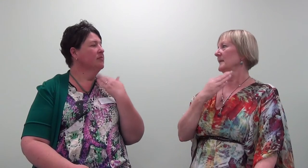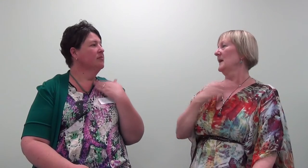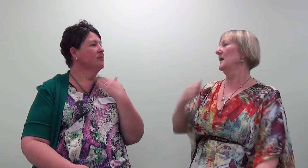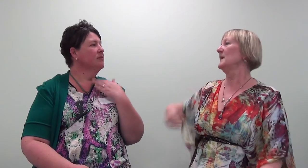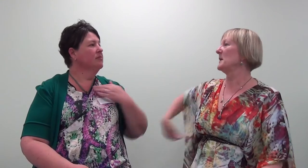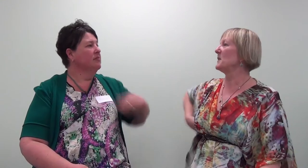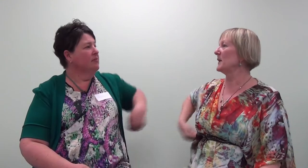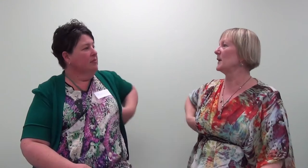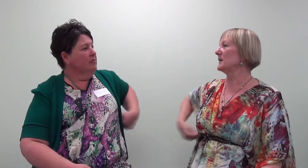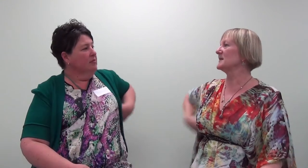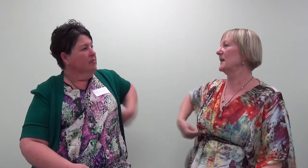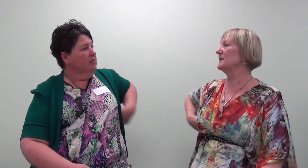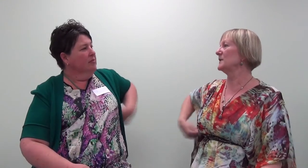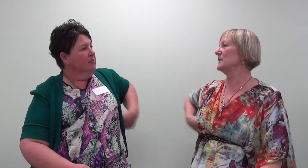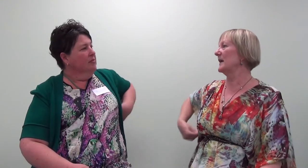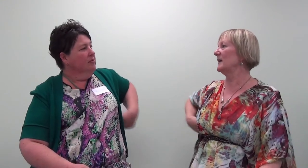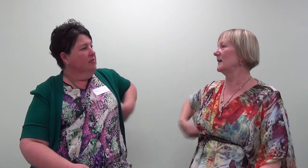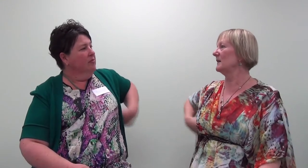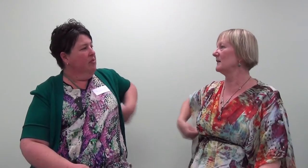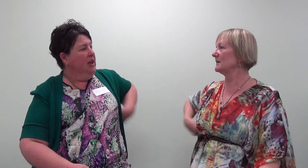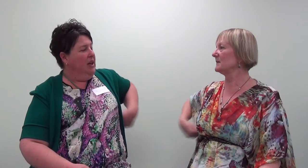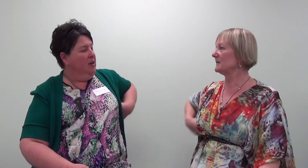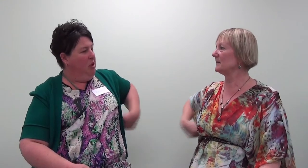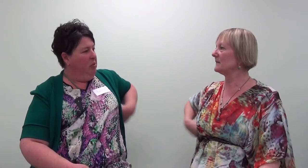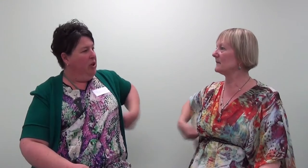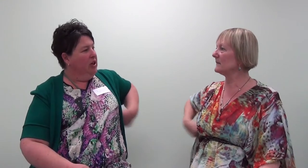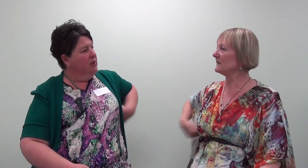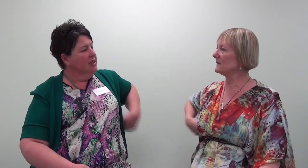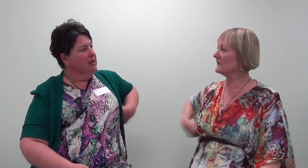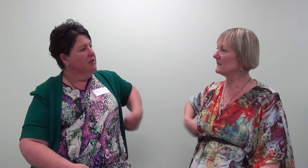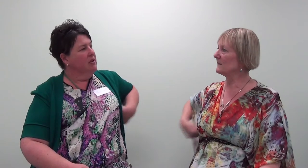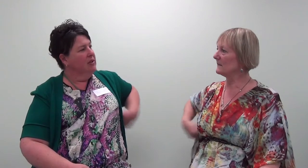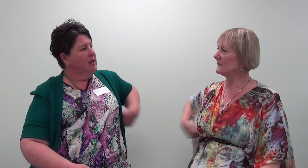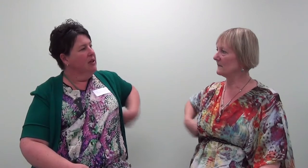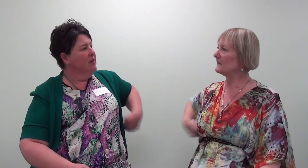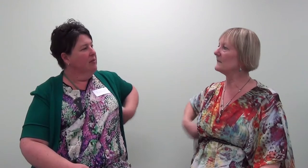I'm letting my body now in safe to do that. I'm letting my body now in safe to do that now.